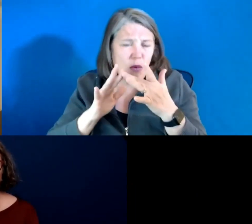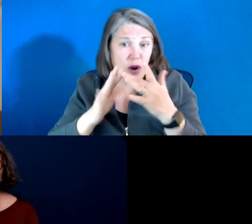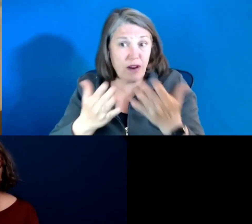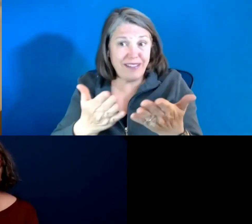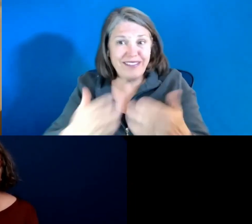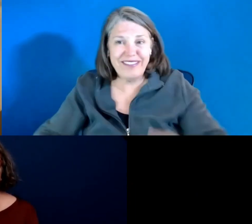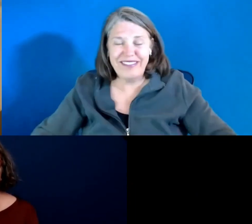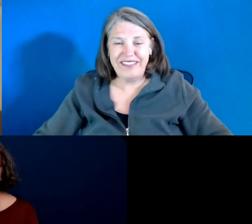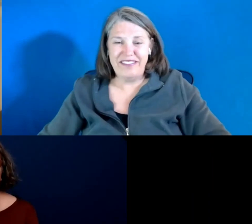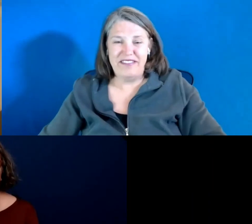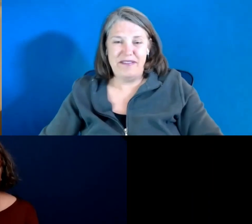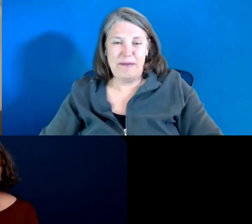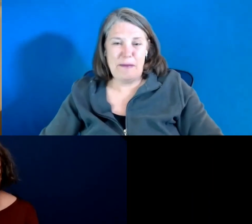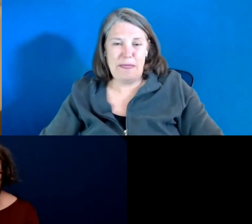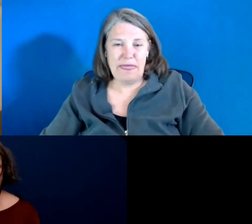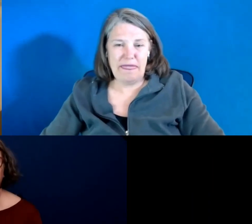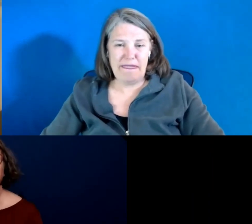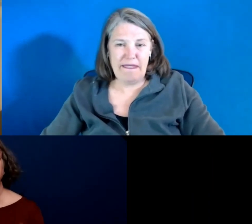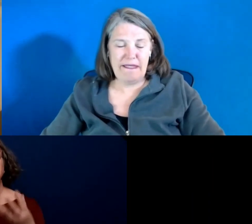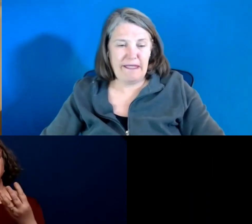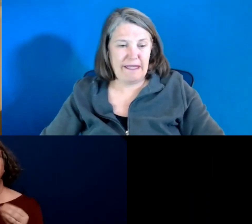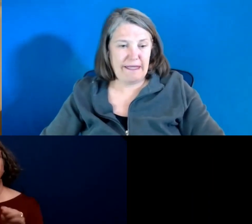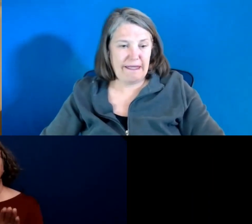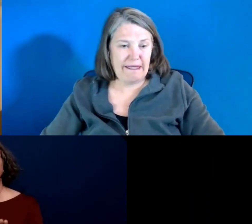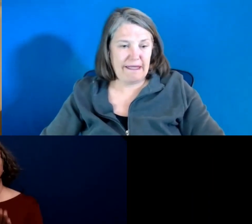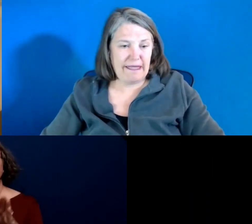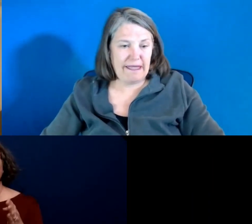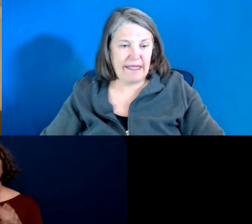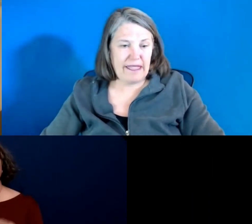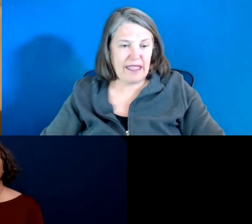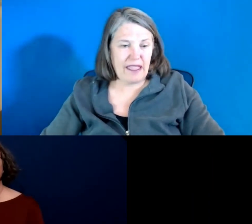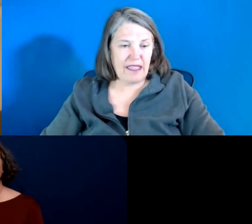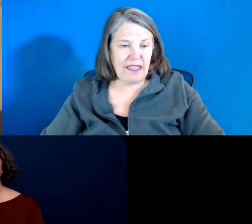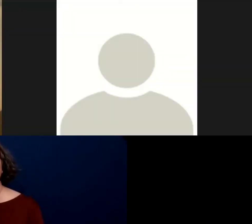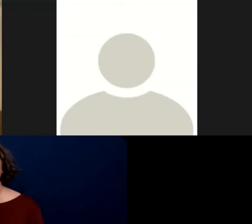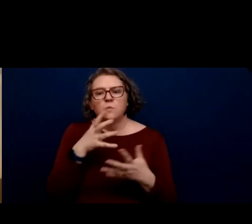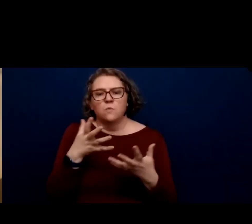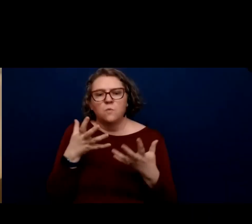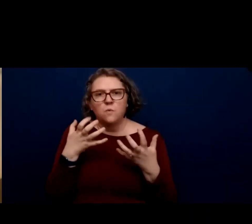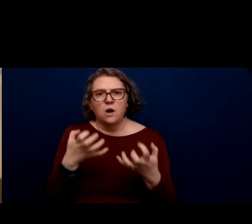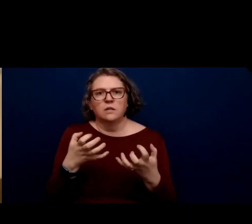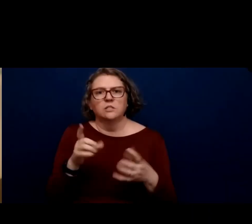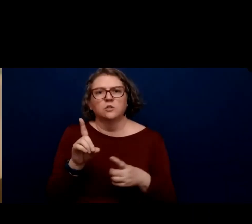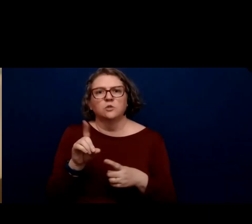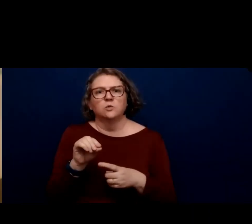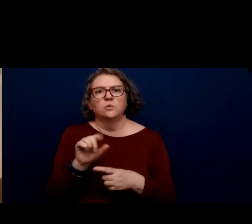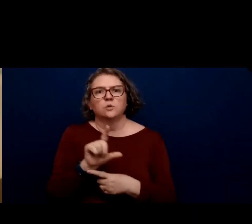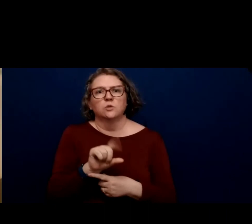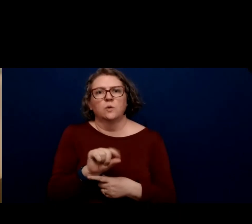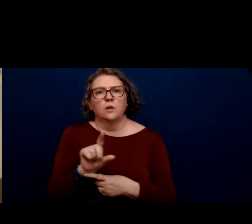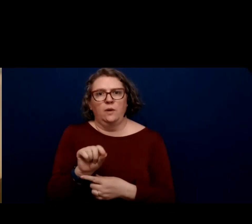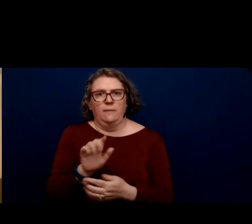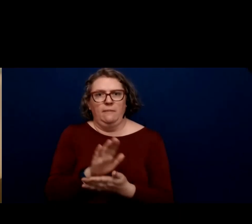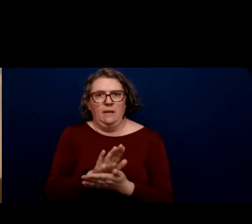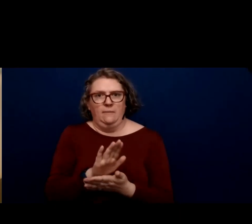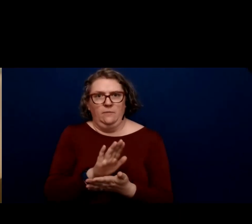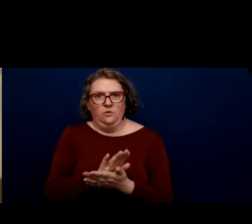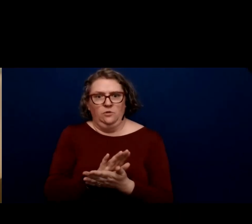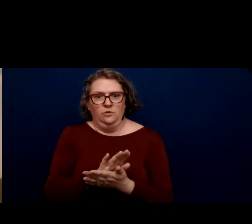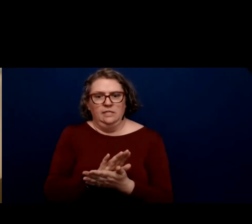just did it a kind of a soft opening for those who wanted to do it with their 2020 papers. And we had about